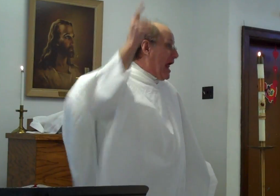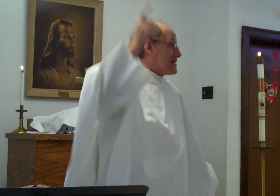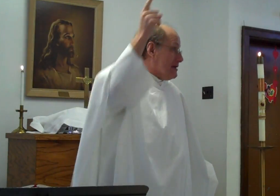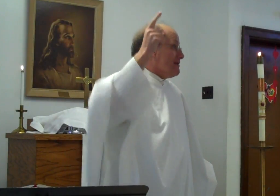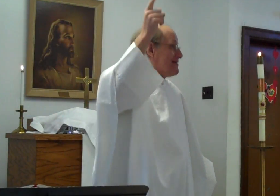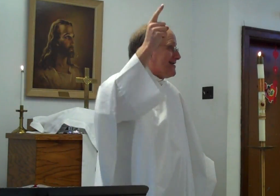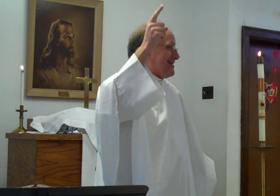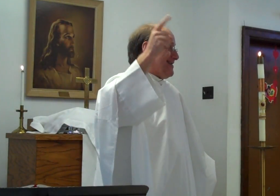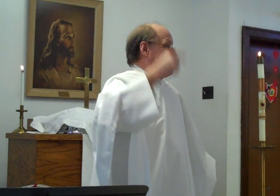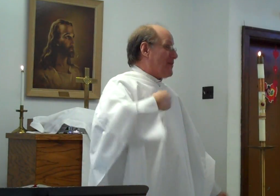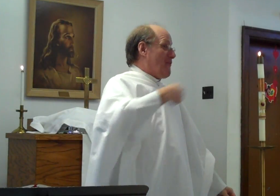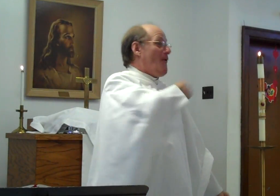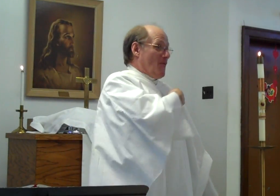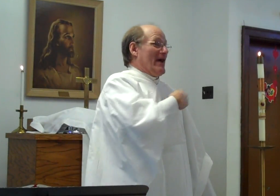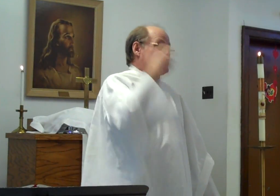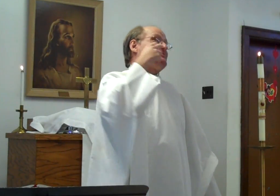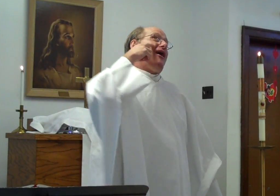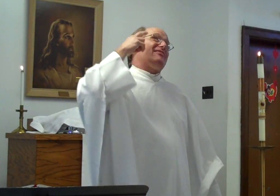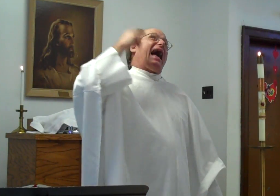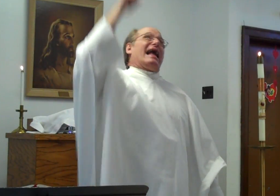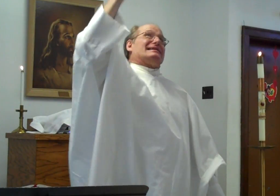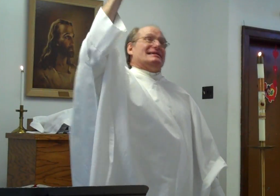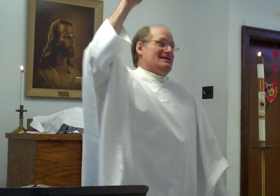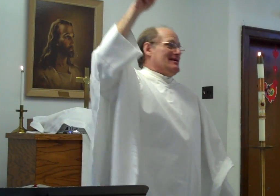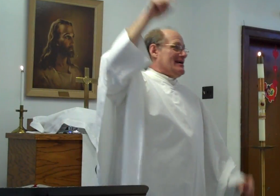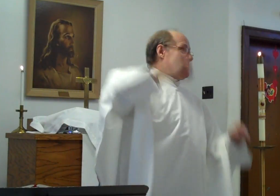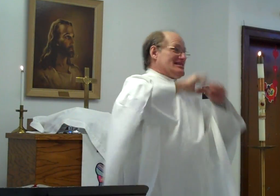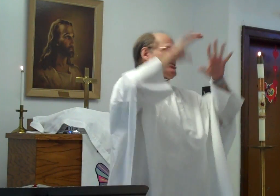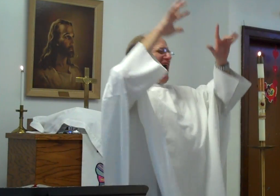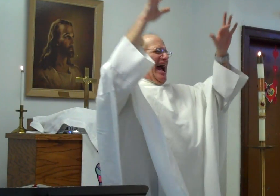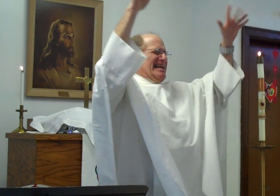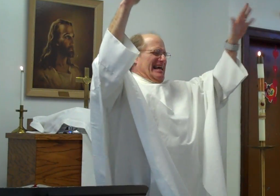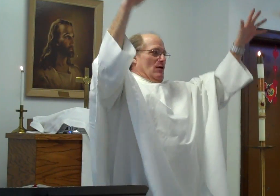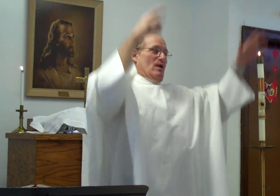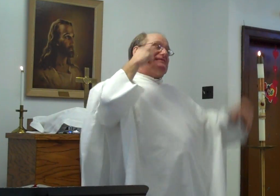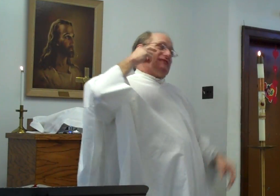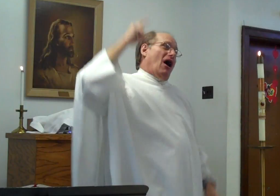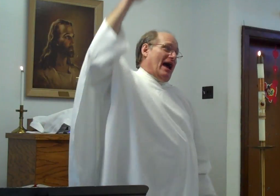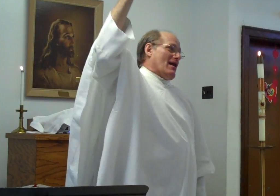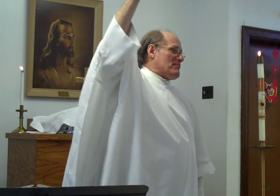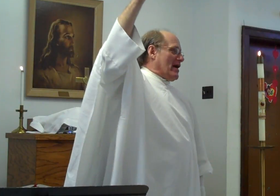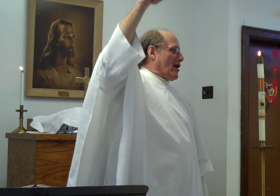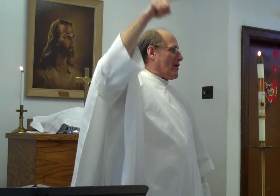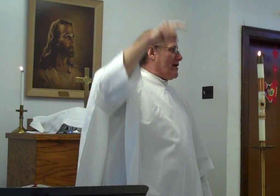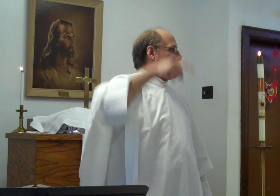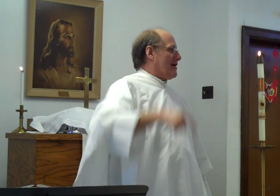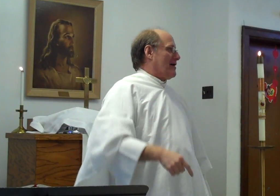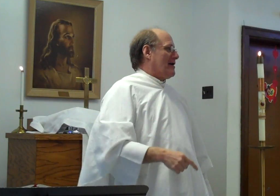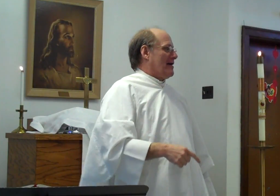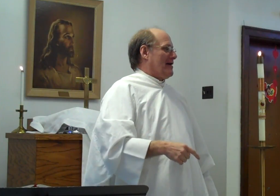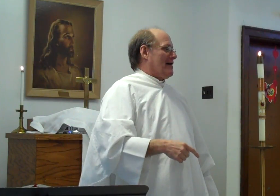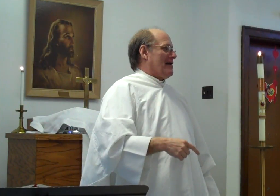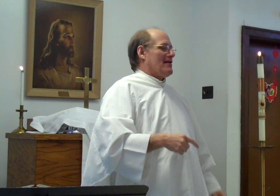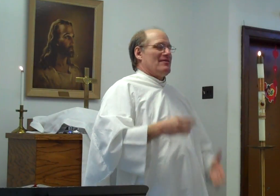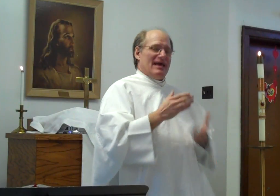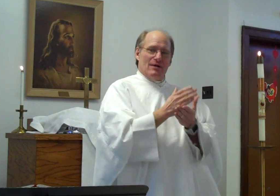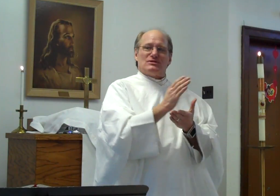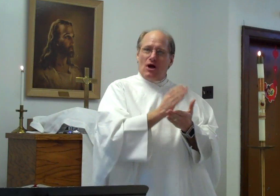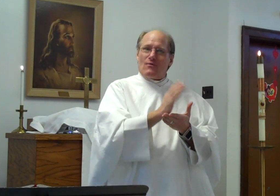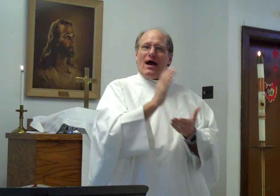it. We saw that. It's shining. We saw it up there. Then it was all